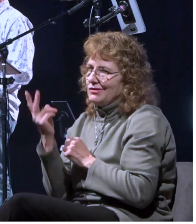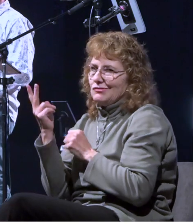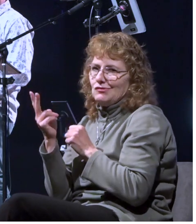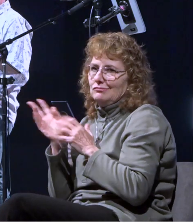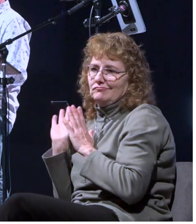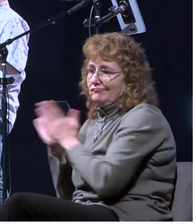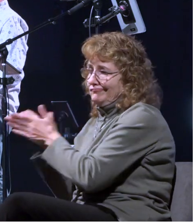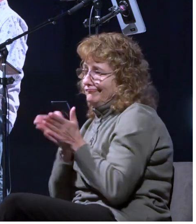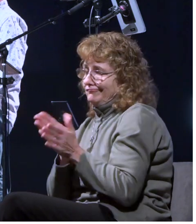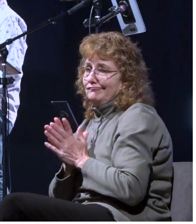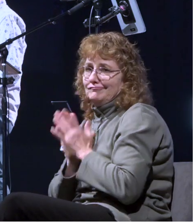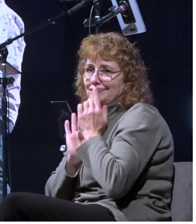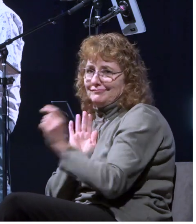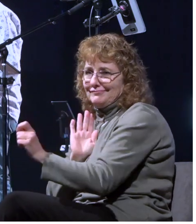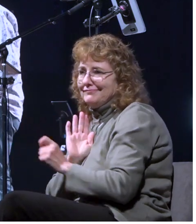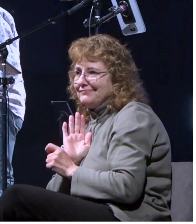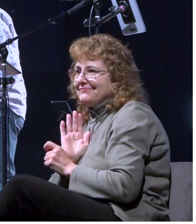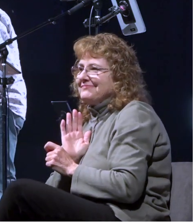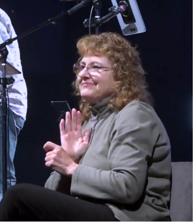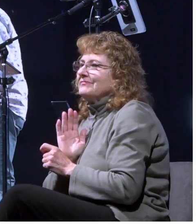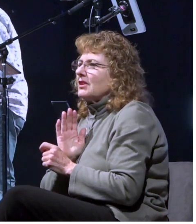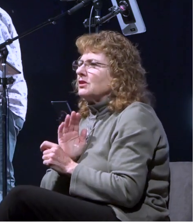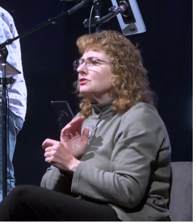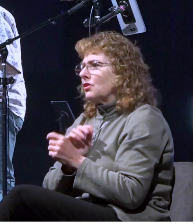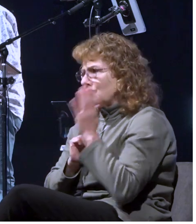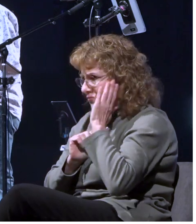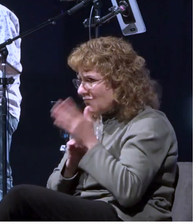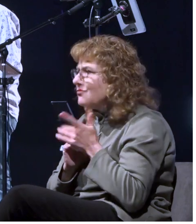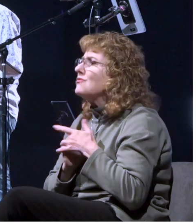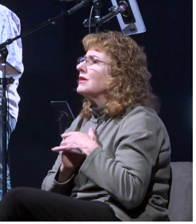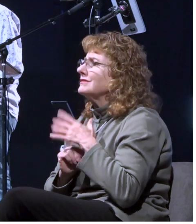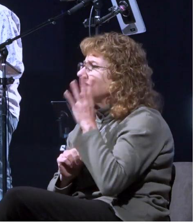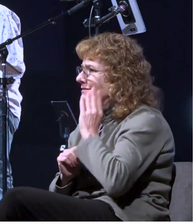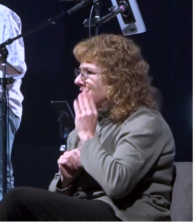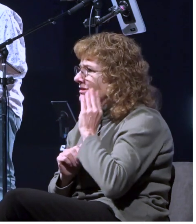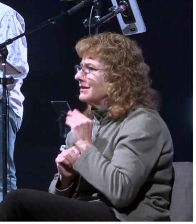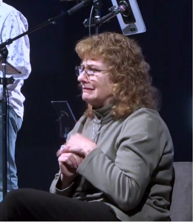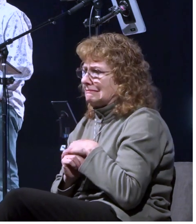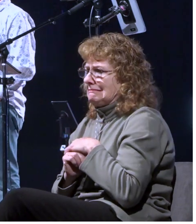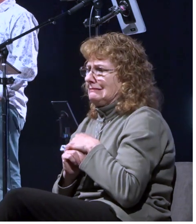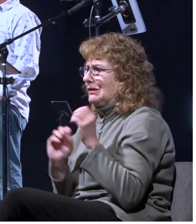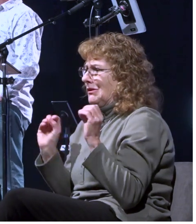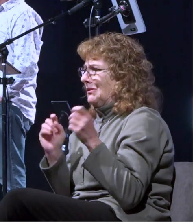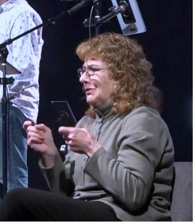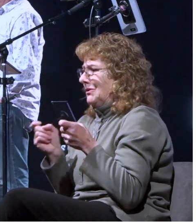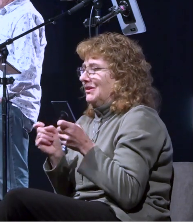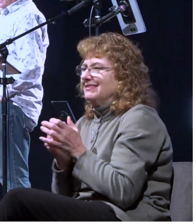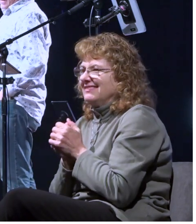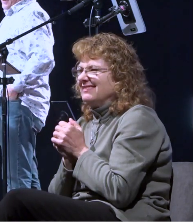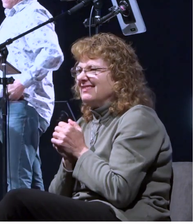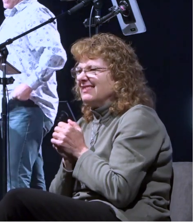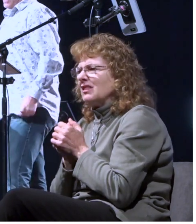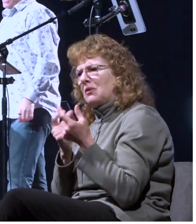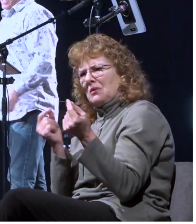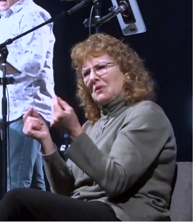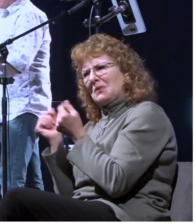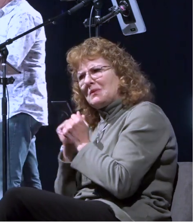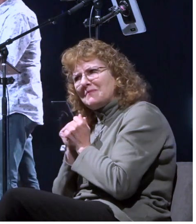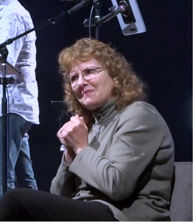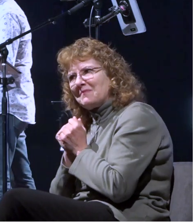experience shipwreck right so what do we do when we're out of control that's the question we're answering today uh acts chapter